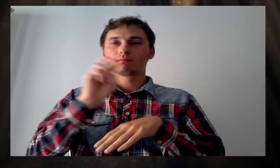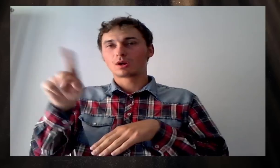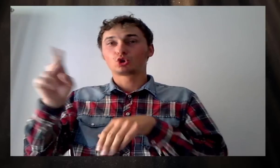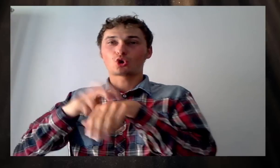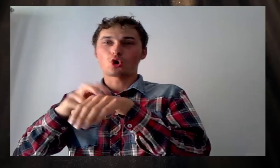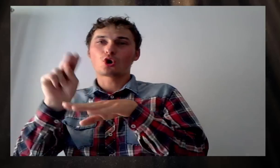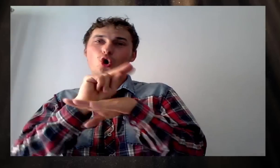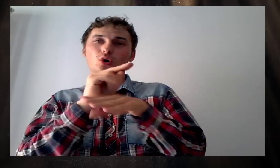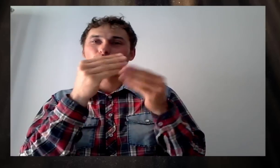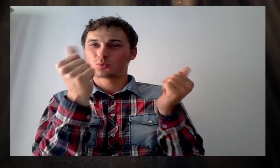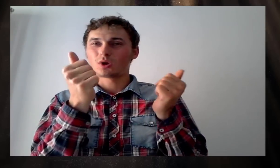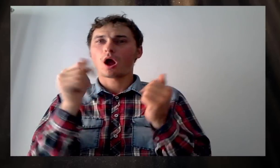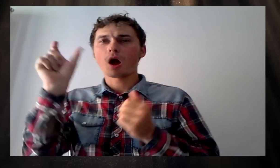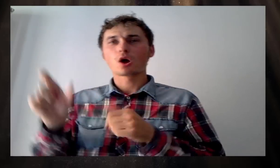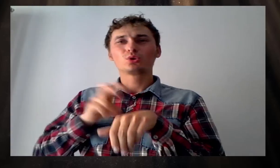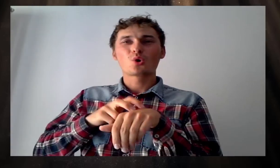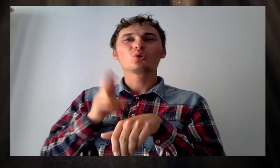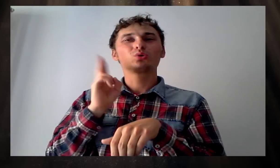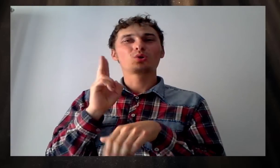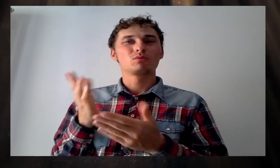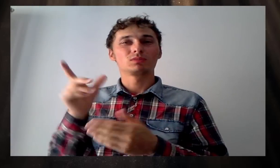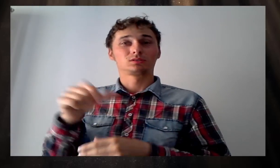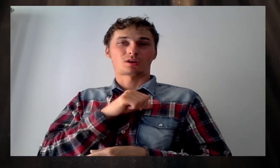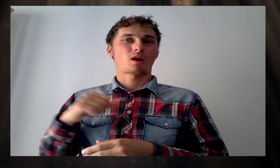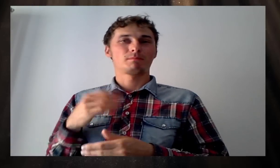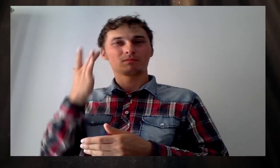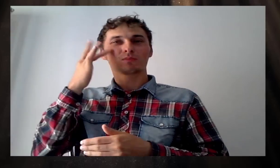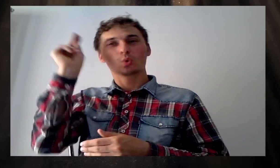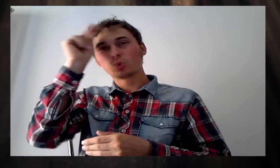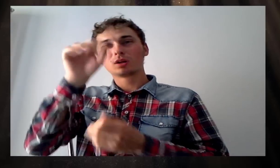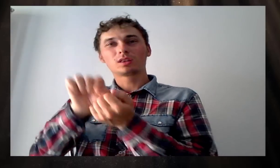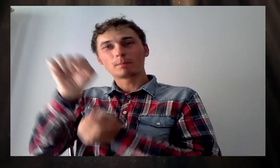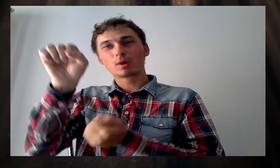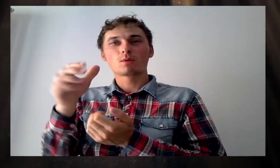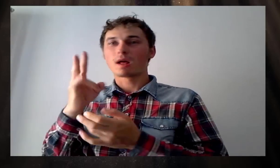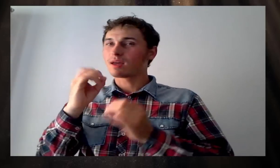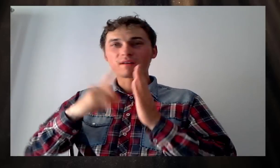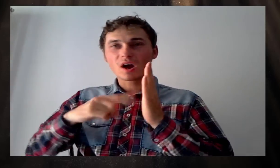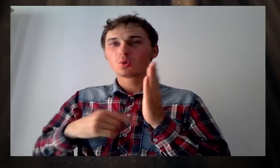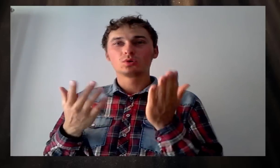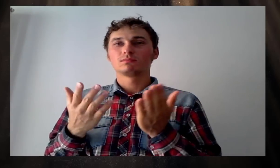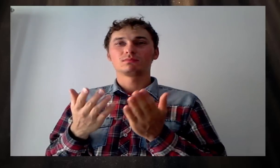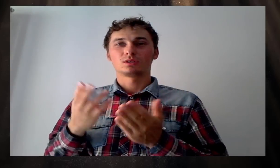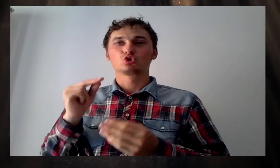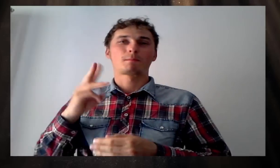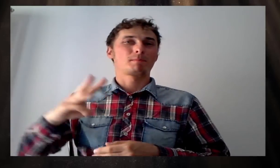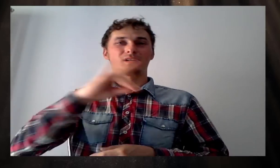I'm going to have a little bit of a bit so easy to but going to cut. I'm going to have of cut.